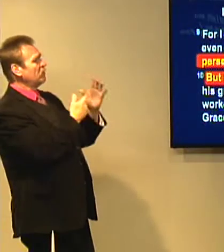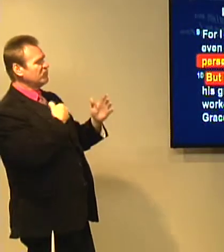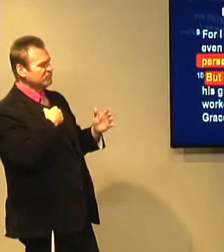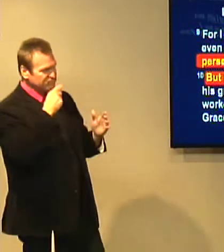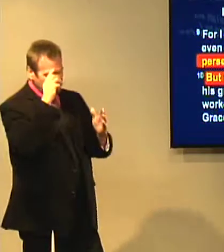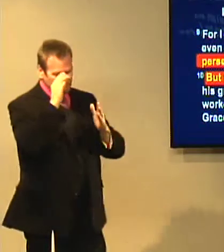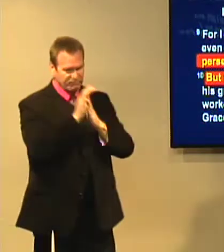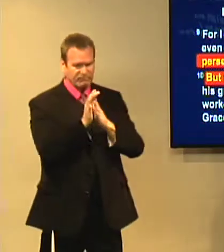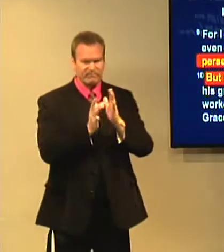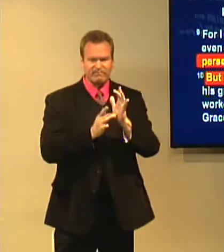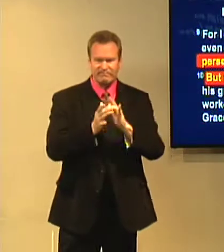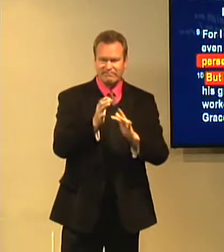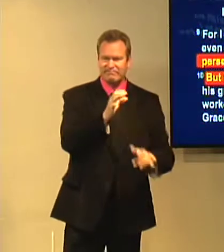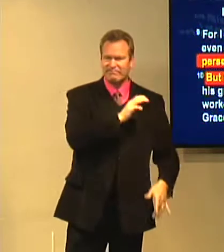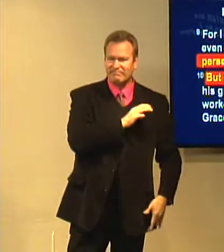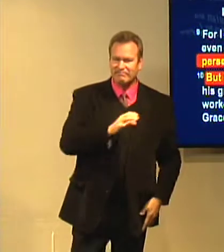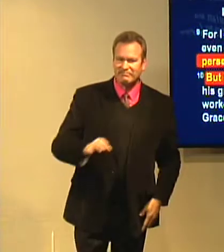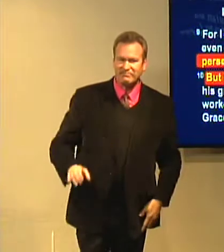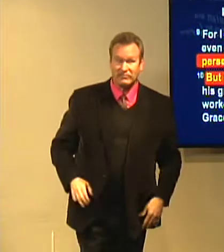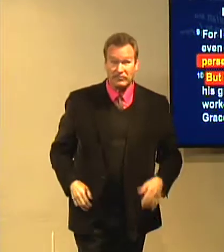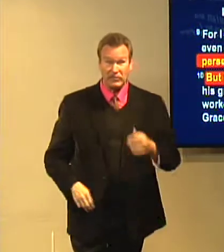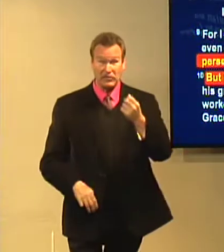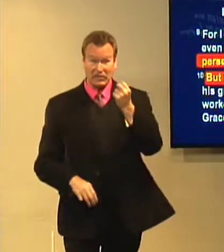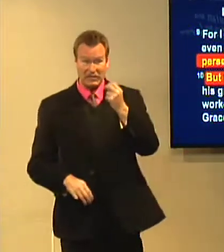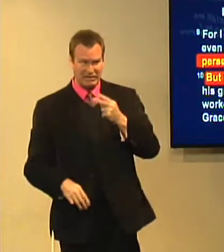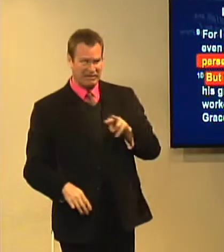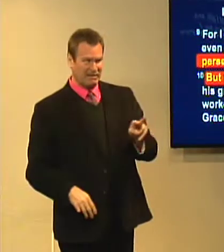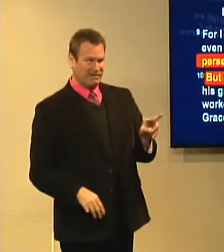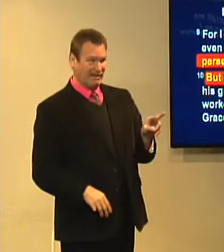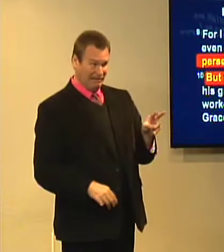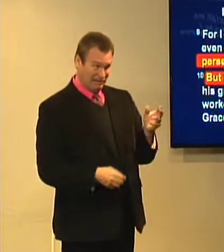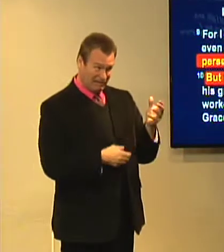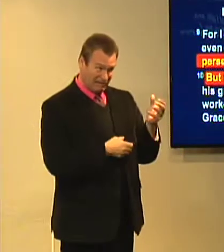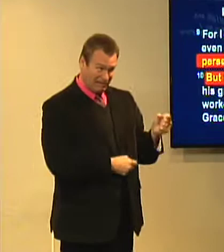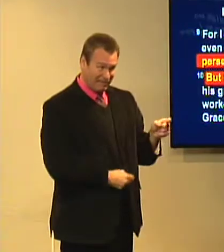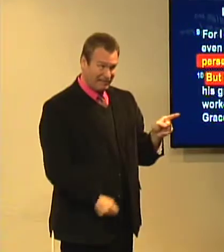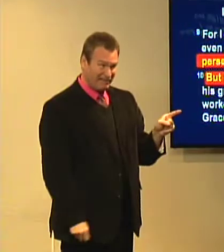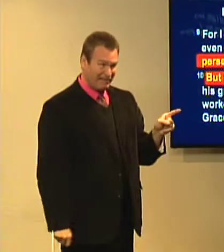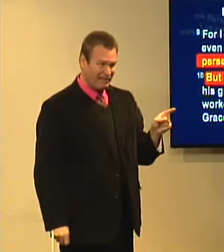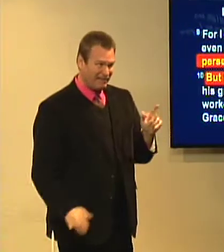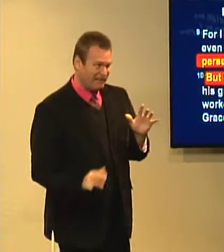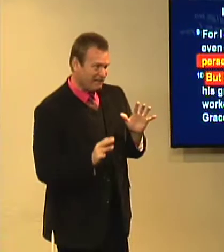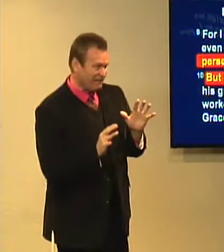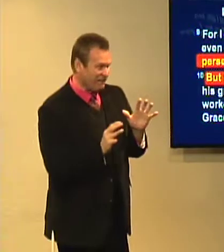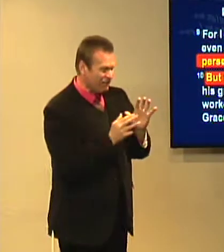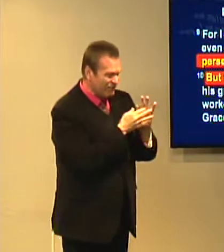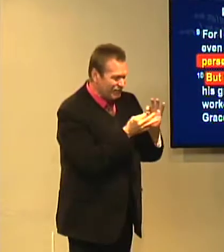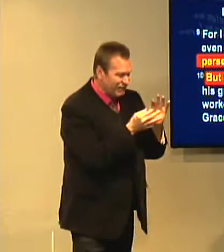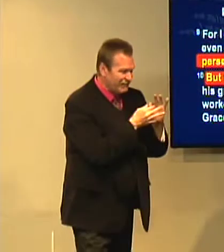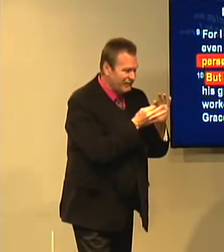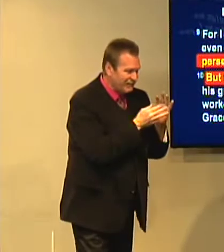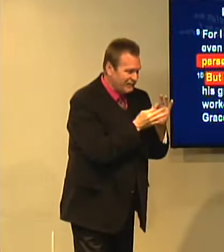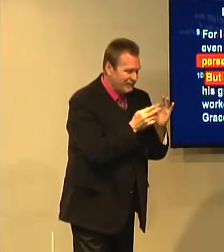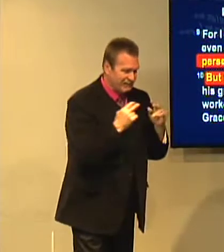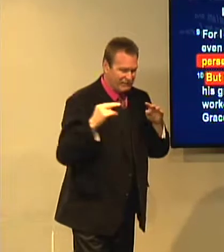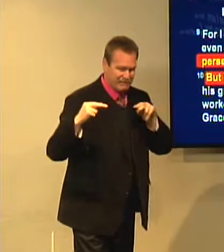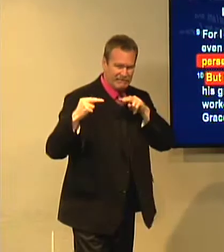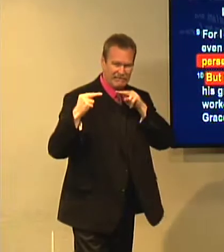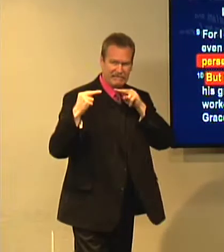and they had been converted, you will, now he believed in Christ. the 12 disciples themselves had doubts. Shouldn't we trust him? They